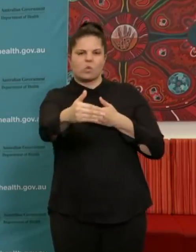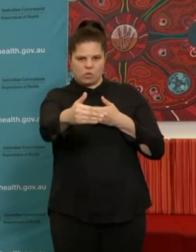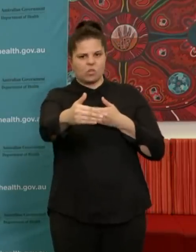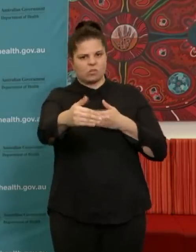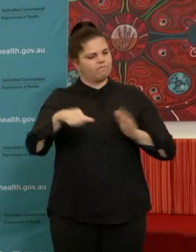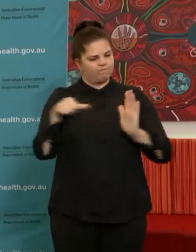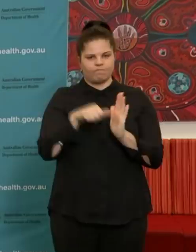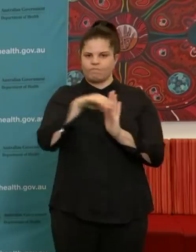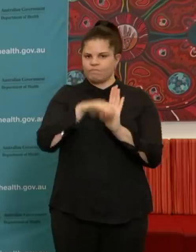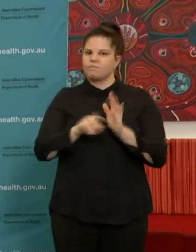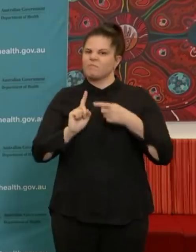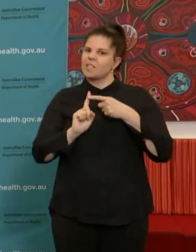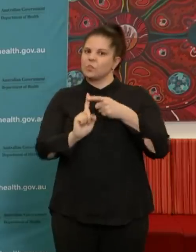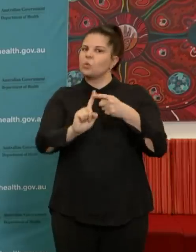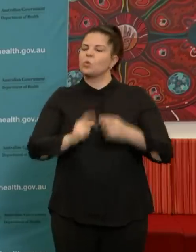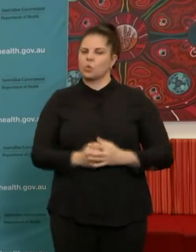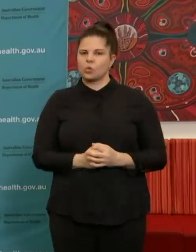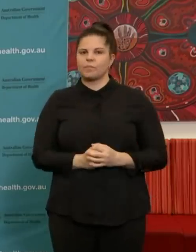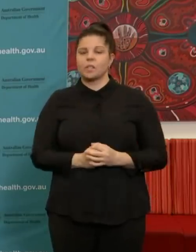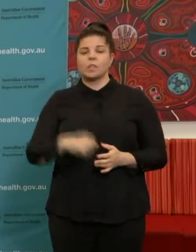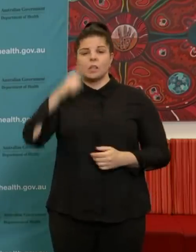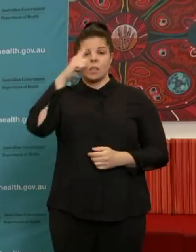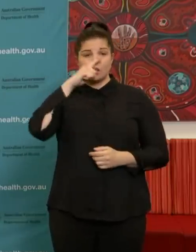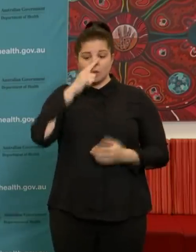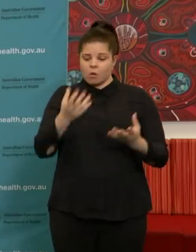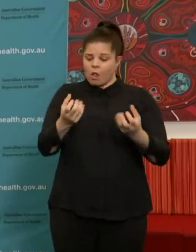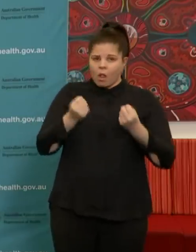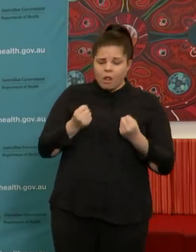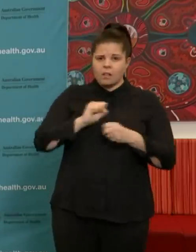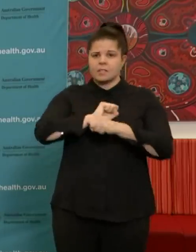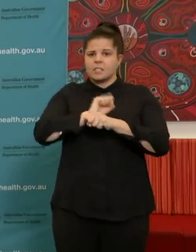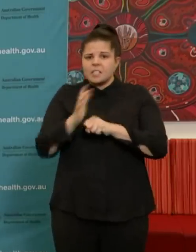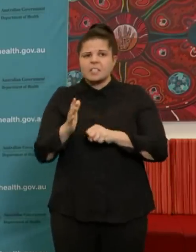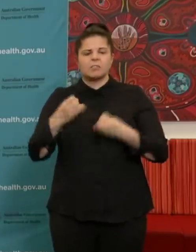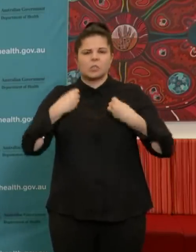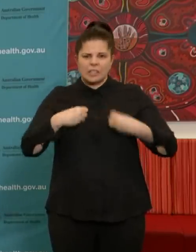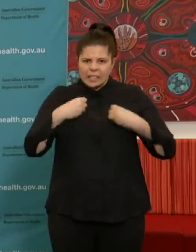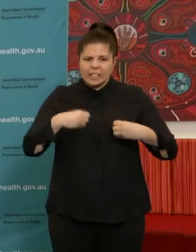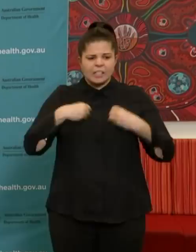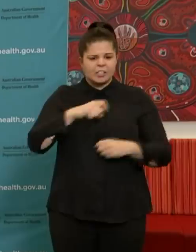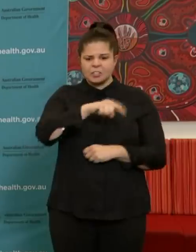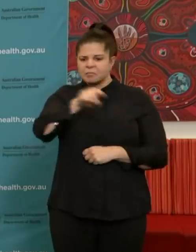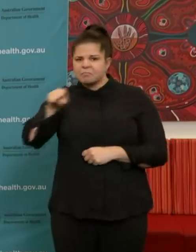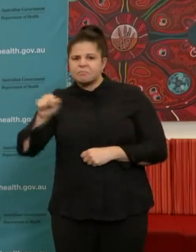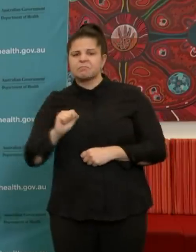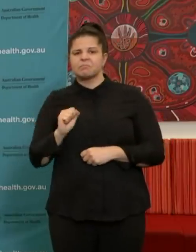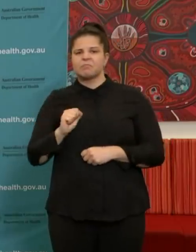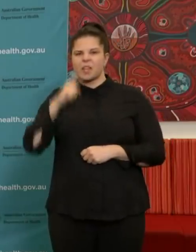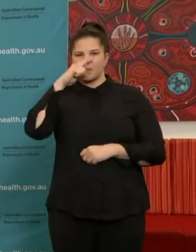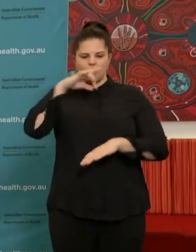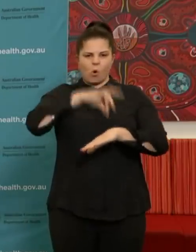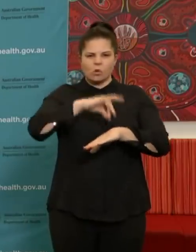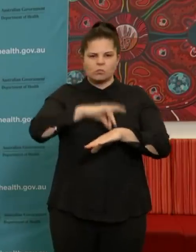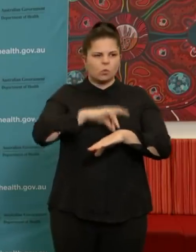the people that are getting infected, the people that are getting sick, those that are using our hospital